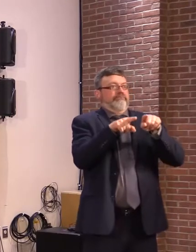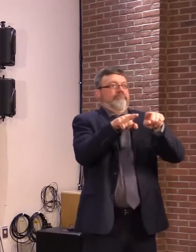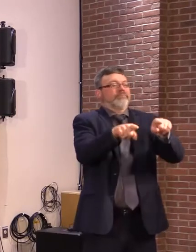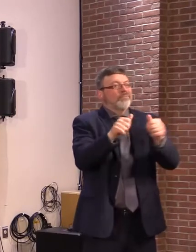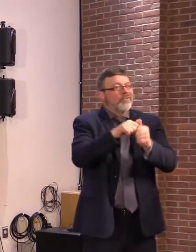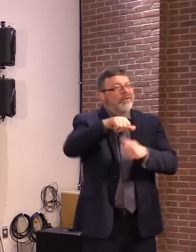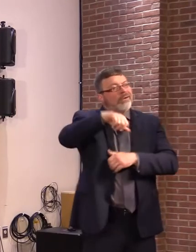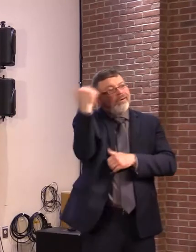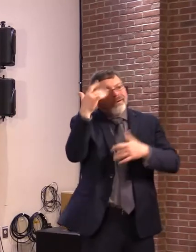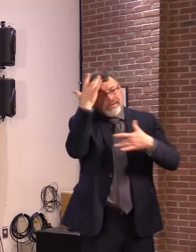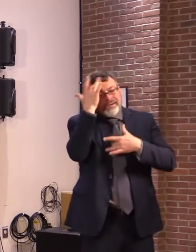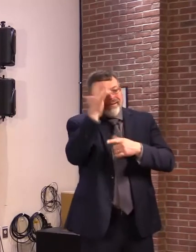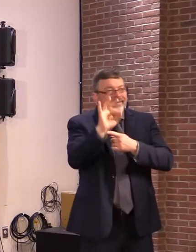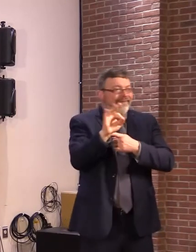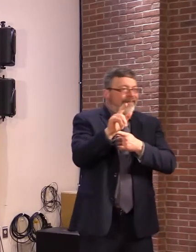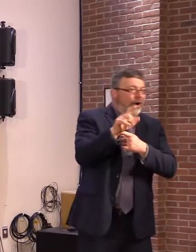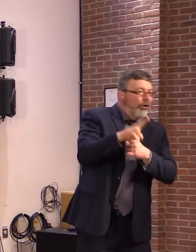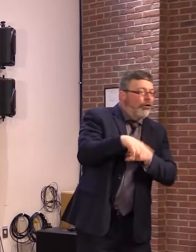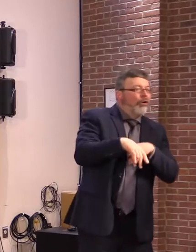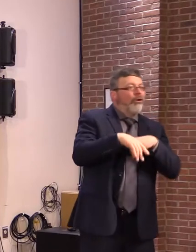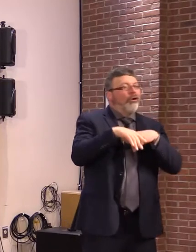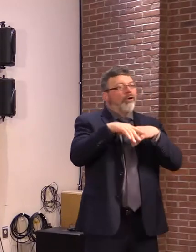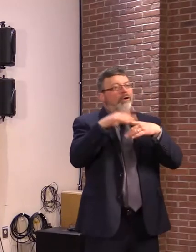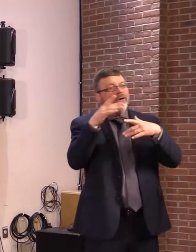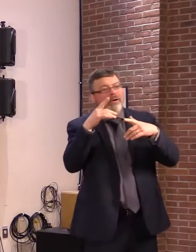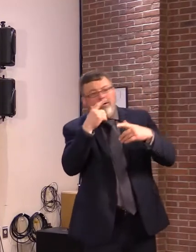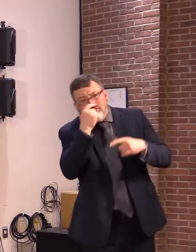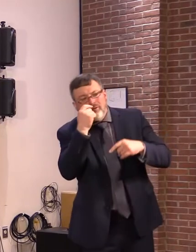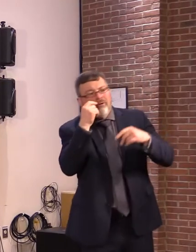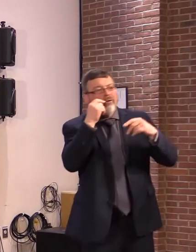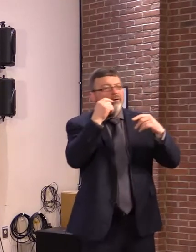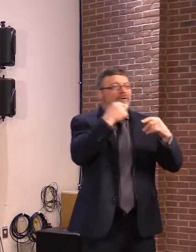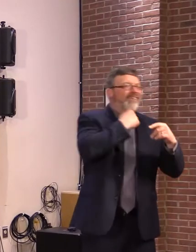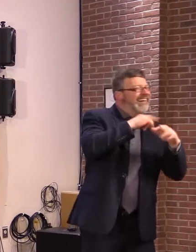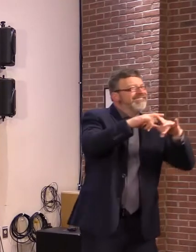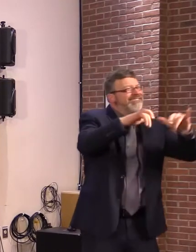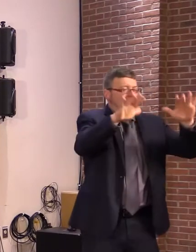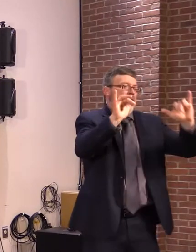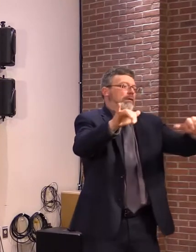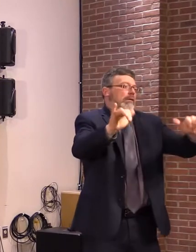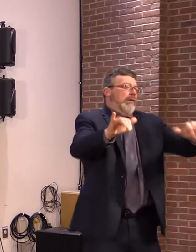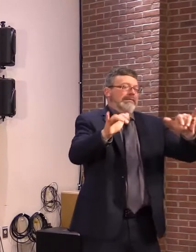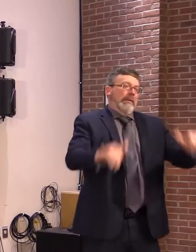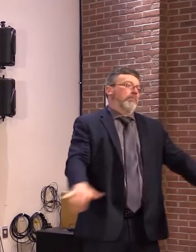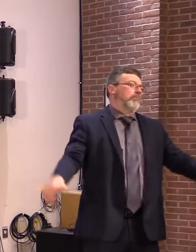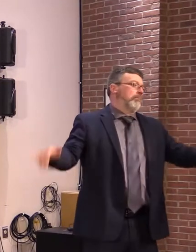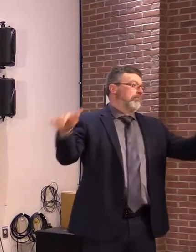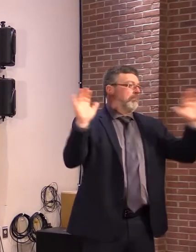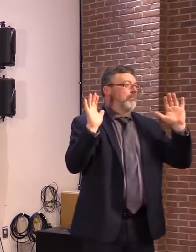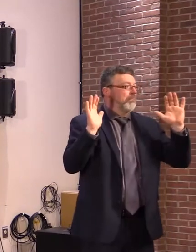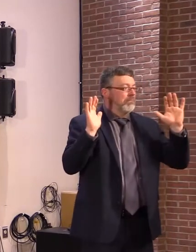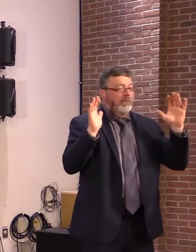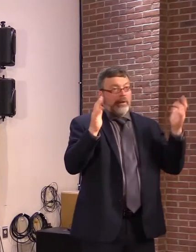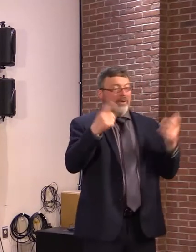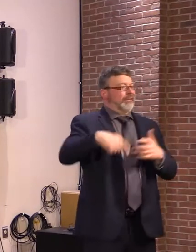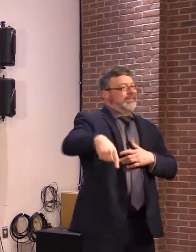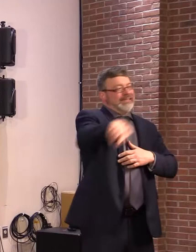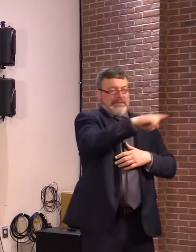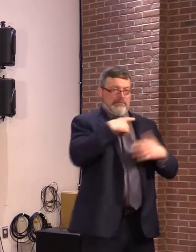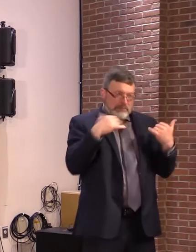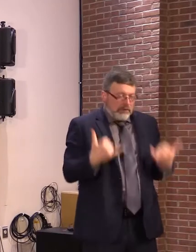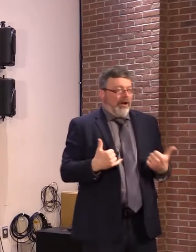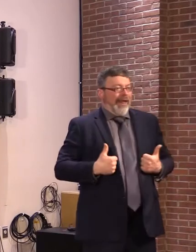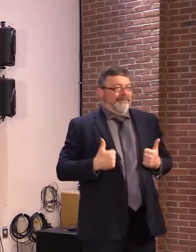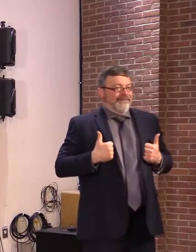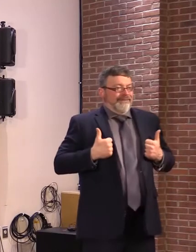It's unfortunately one we have to continue to live with. But it will continue to change and evolve. There's already